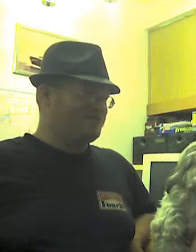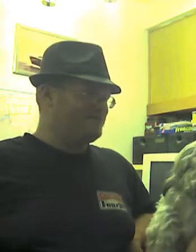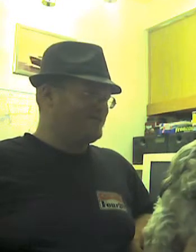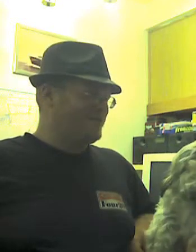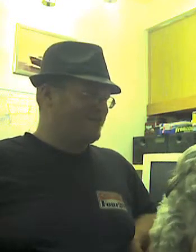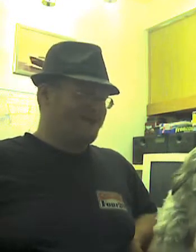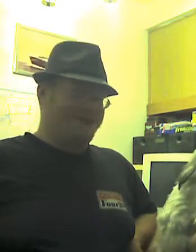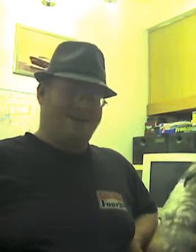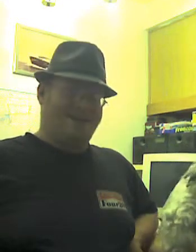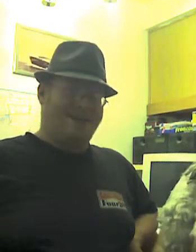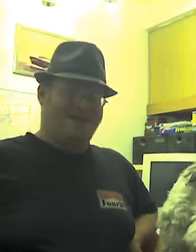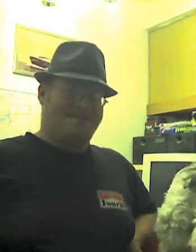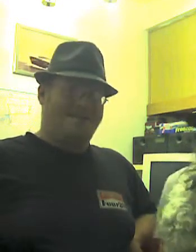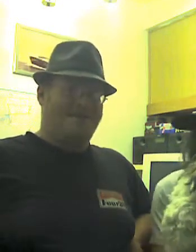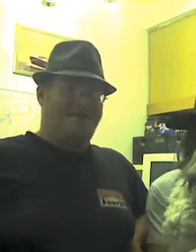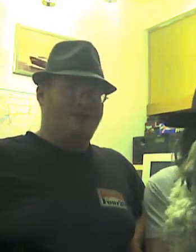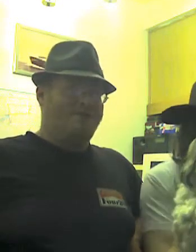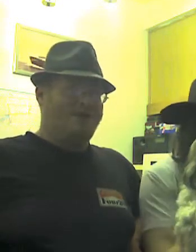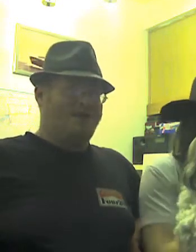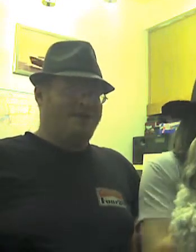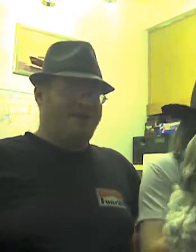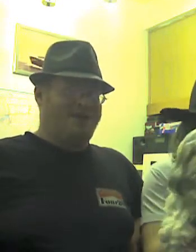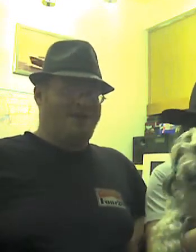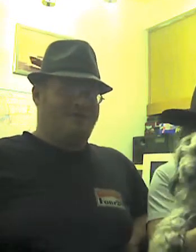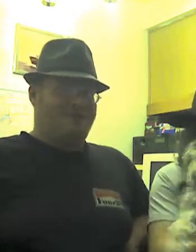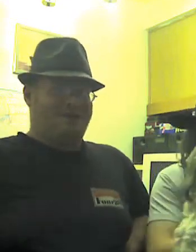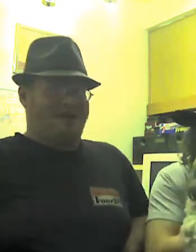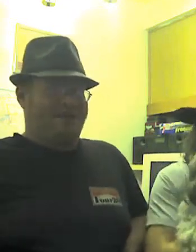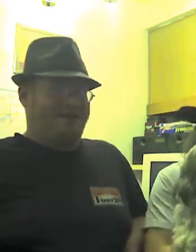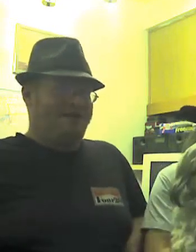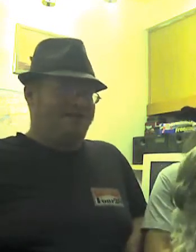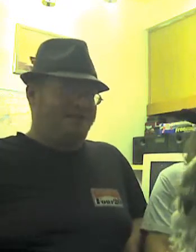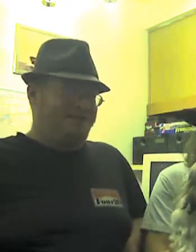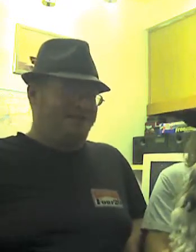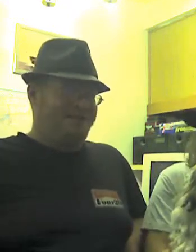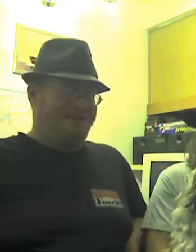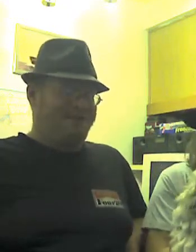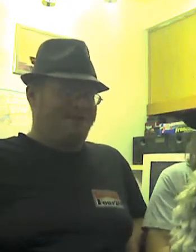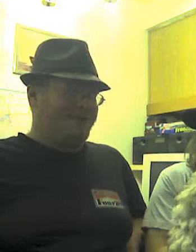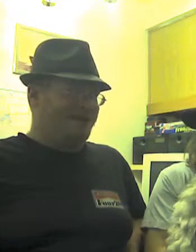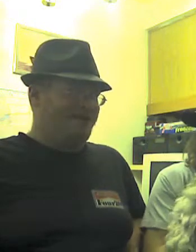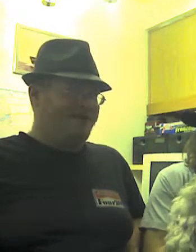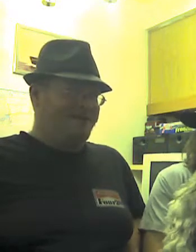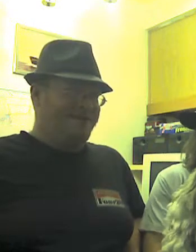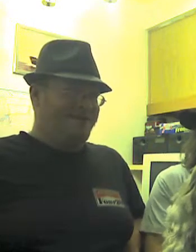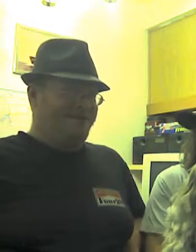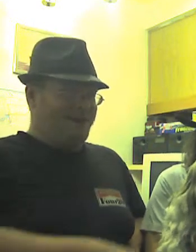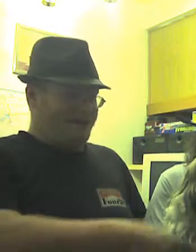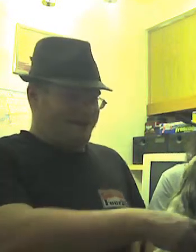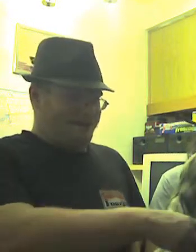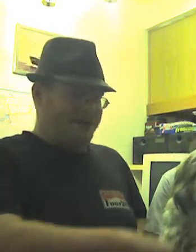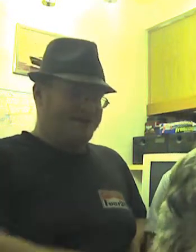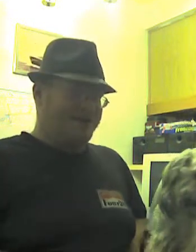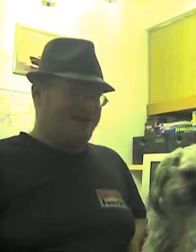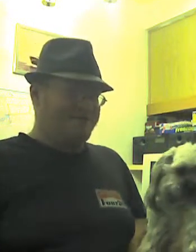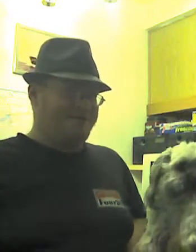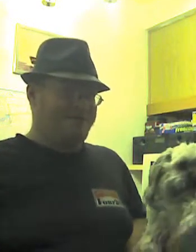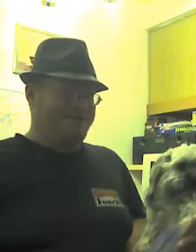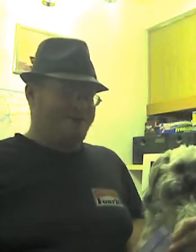A hodgepodge, okay? First, we're going to start off with something that Rita has discovered recently. Yes, actually, I was going to bring